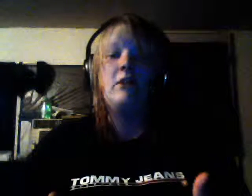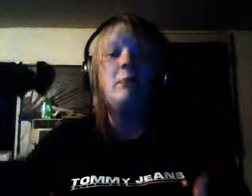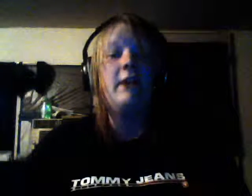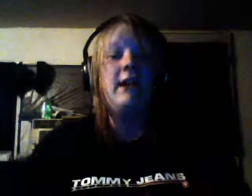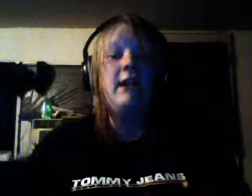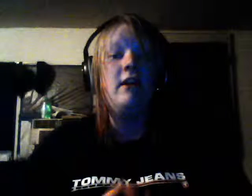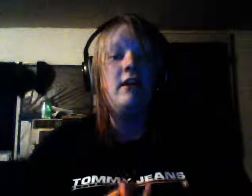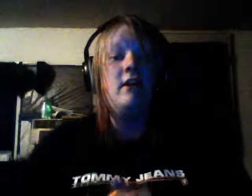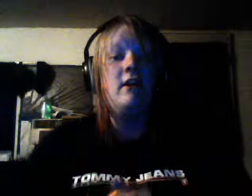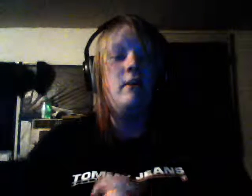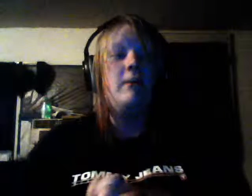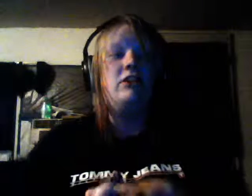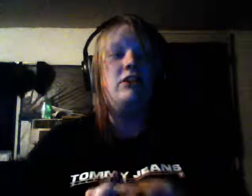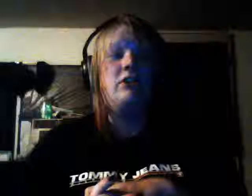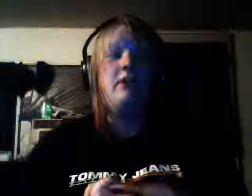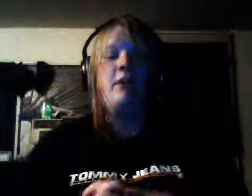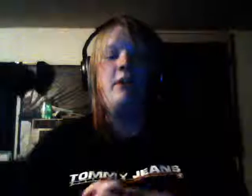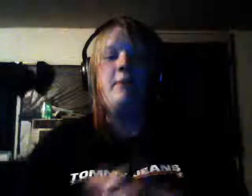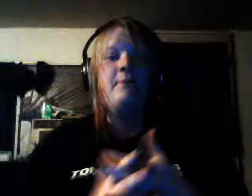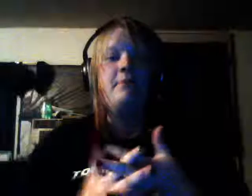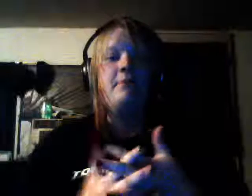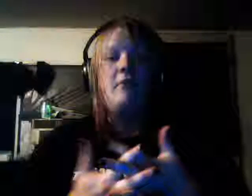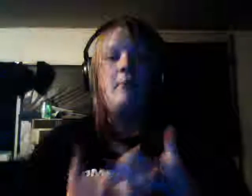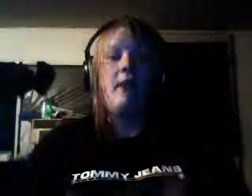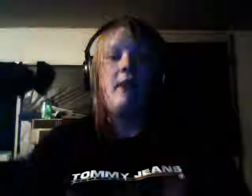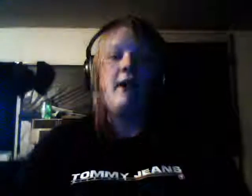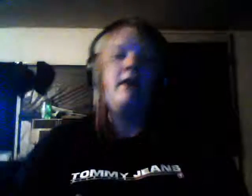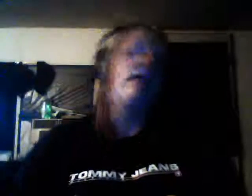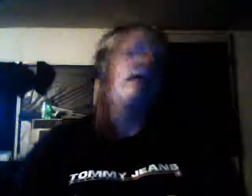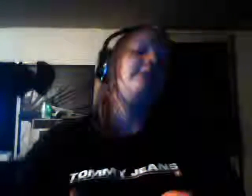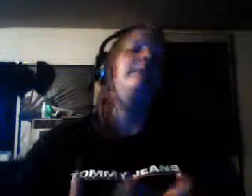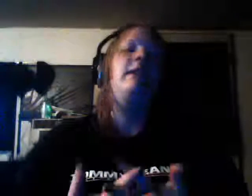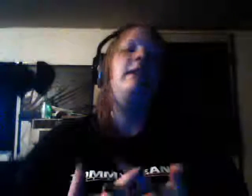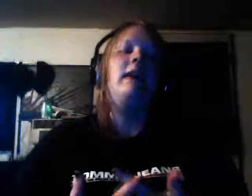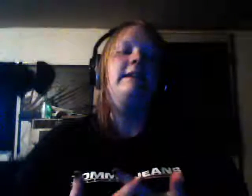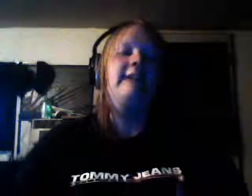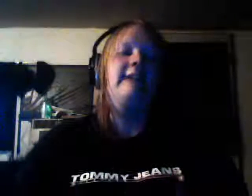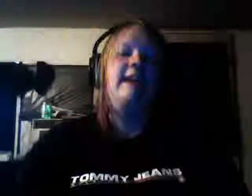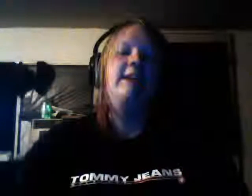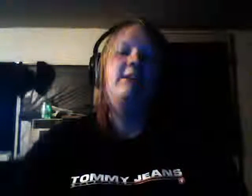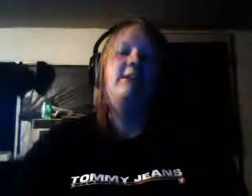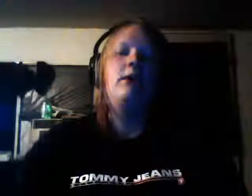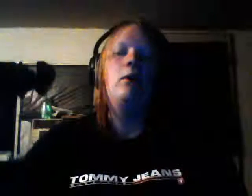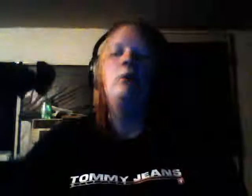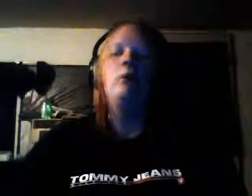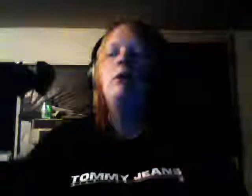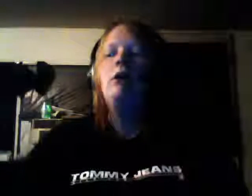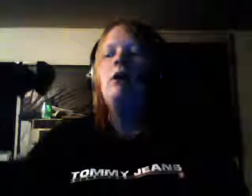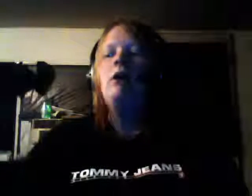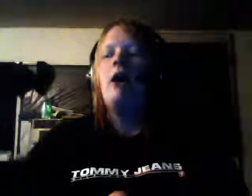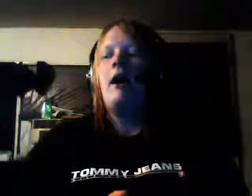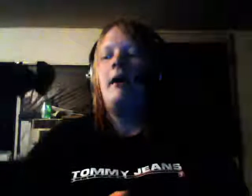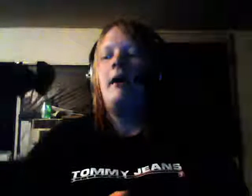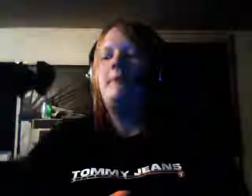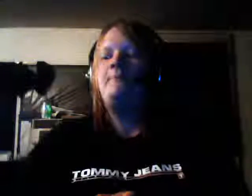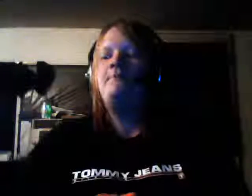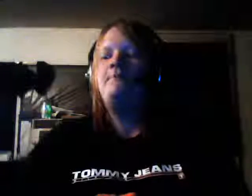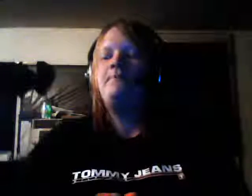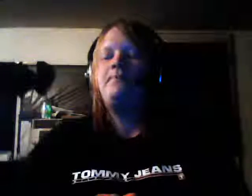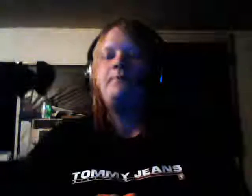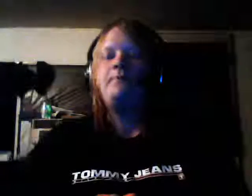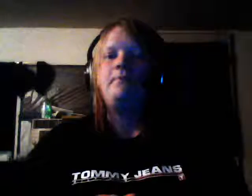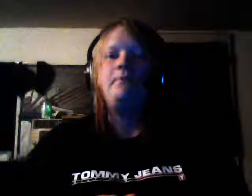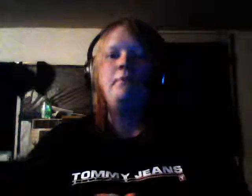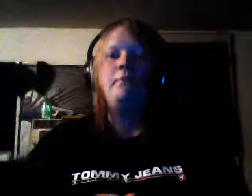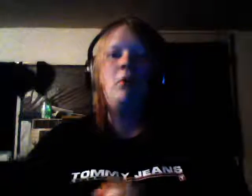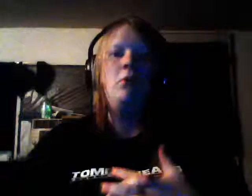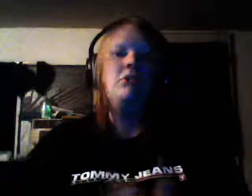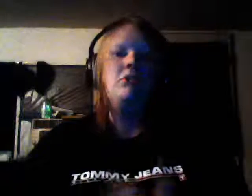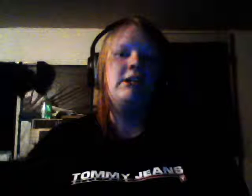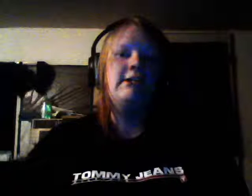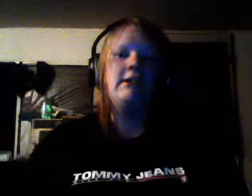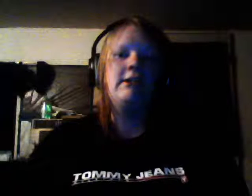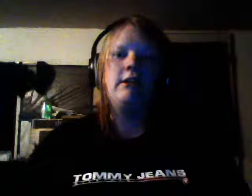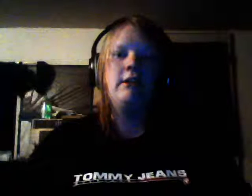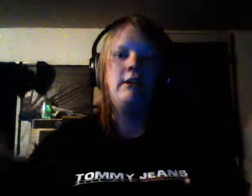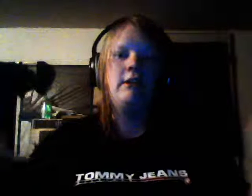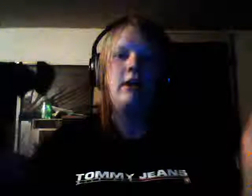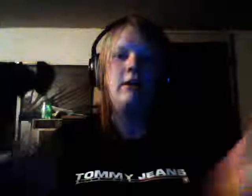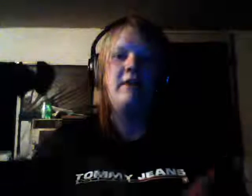plate which you know my husband and I did so um we'll just you know leave